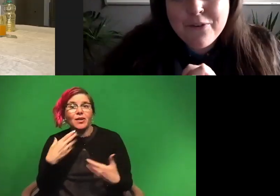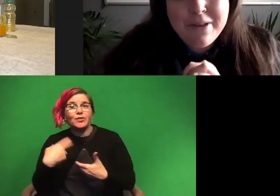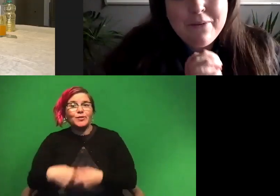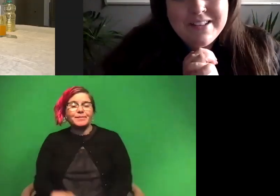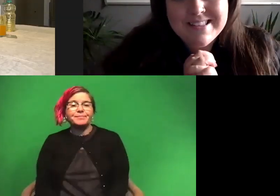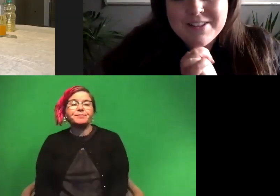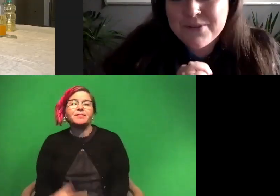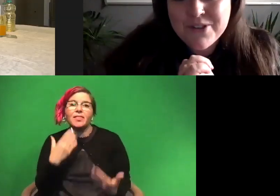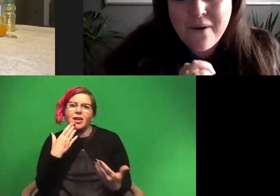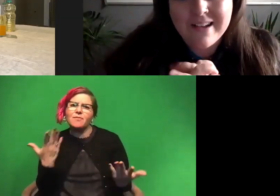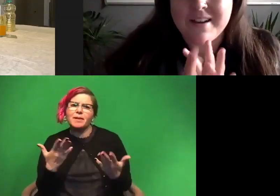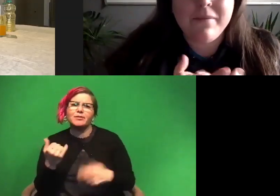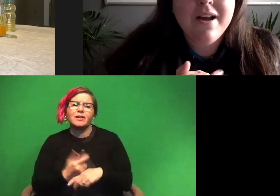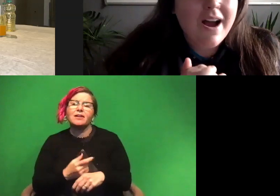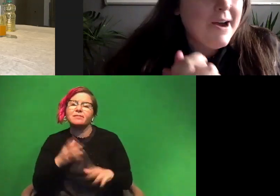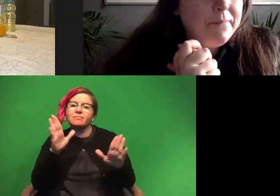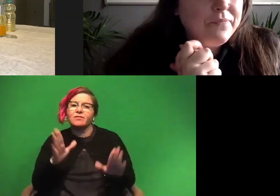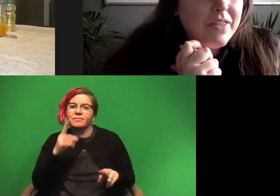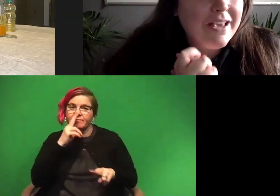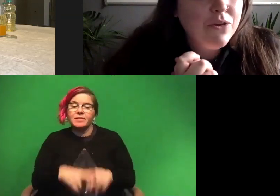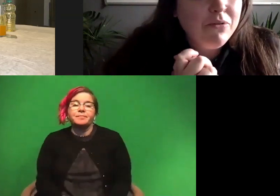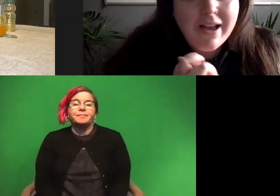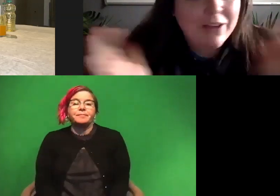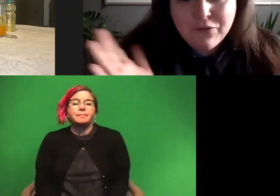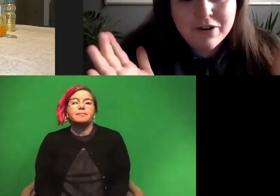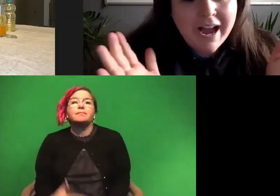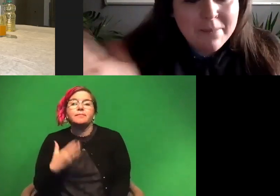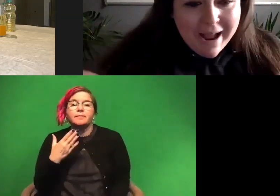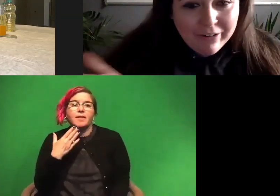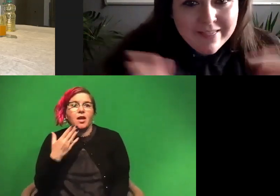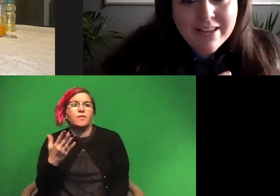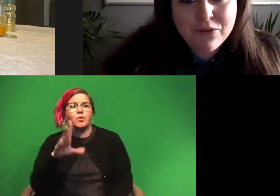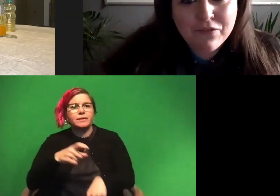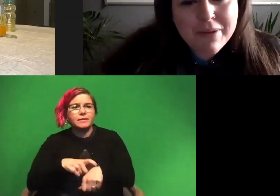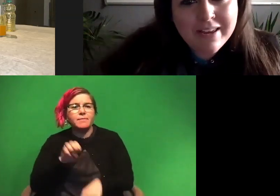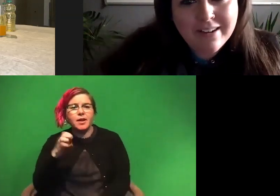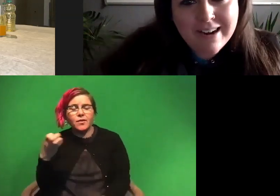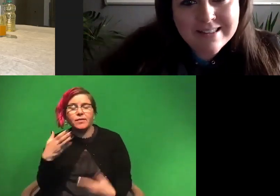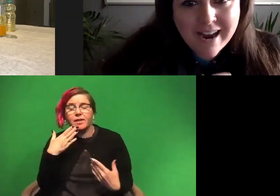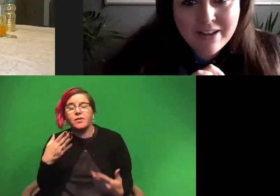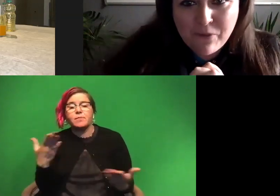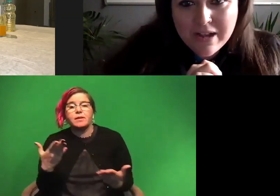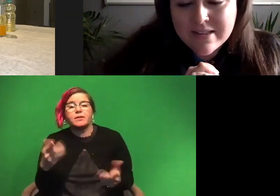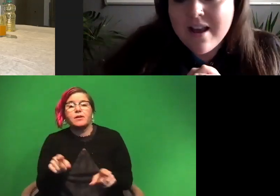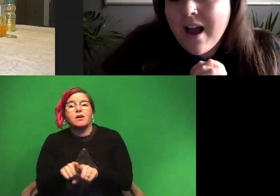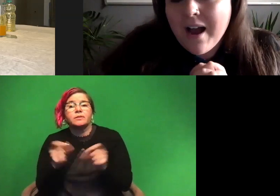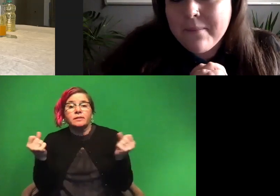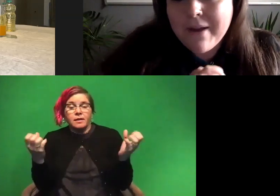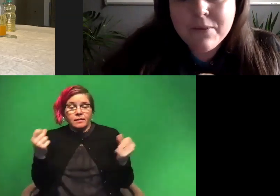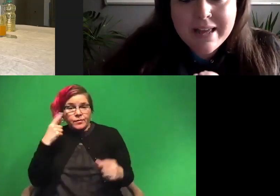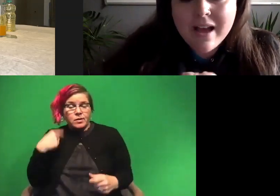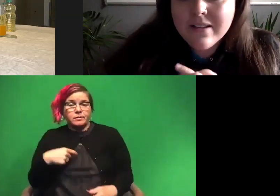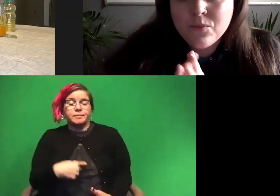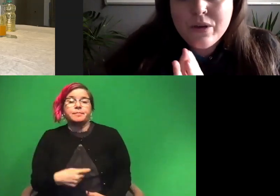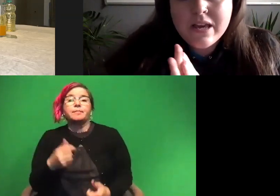Thank you for being with us today. This was so awesome. Um, thank you. Yeah. Thank you for your time, Erin. Thank you for being here and signing for us. Um,